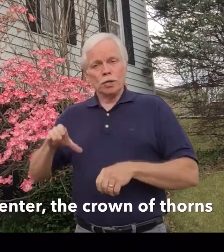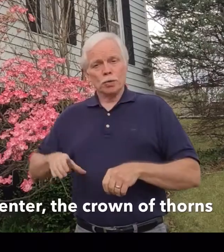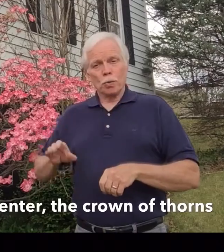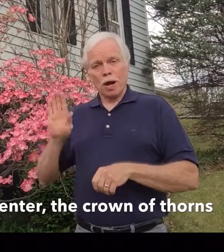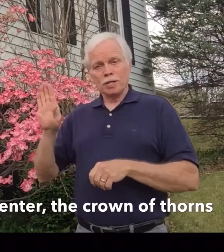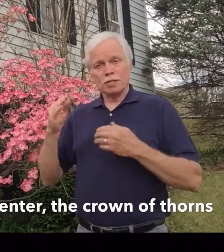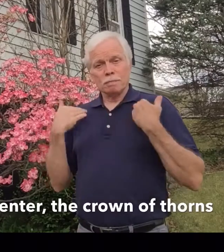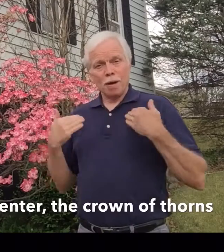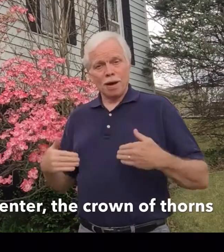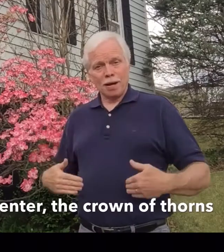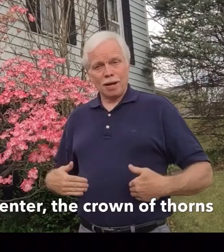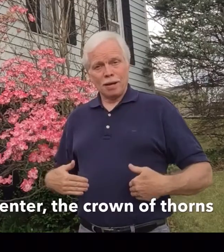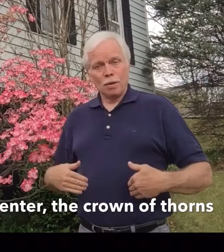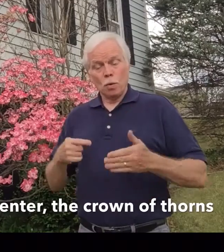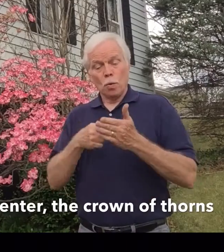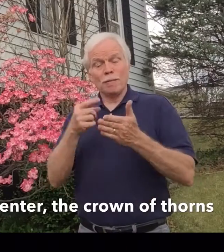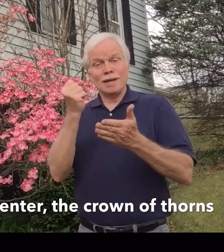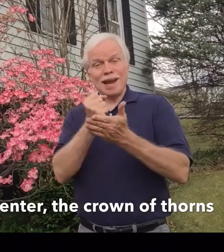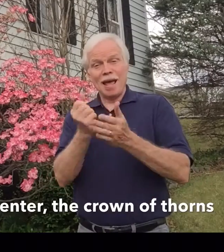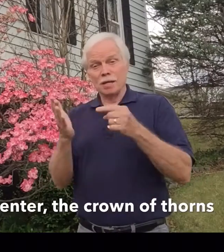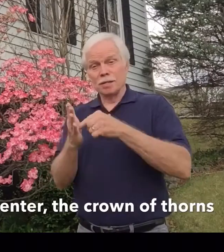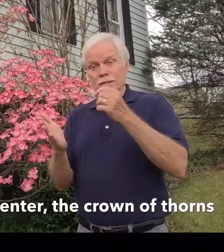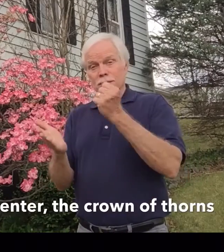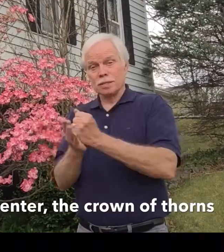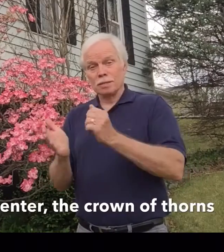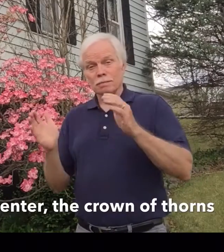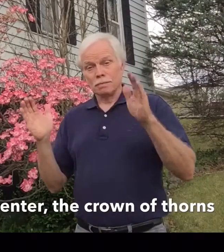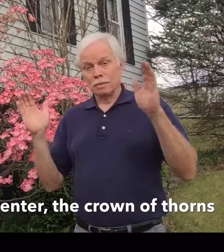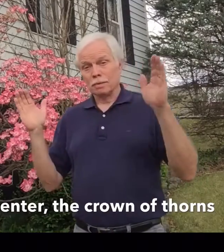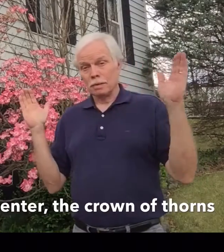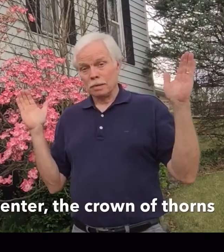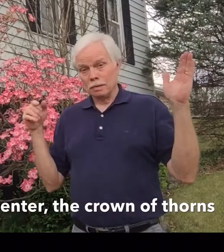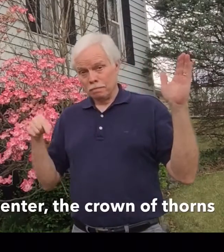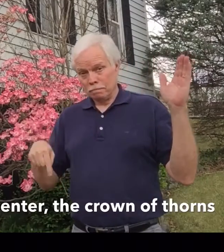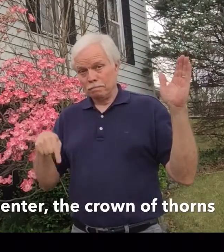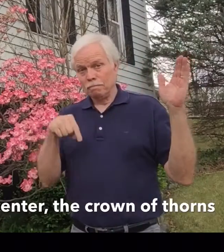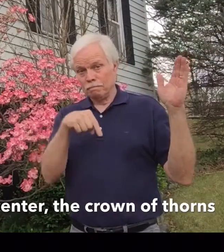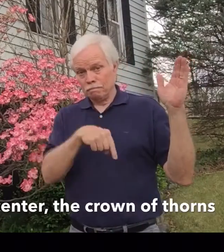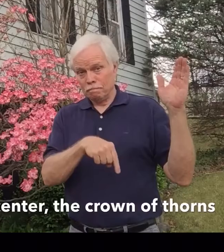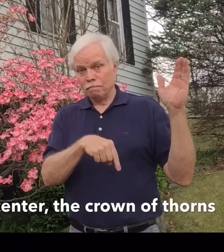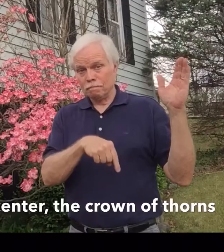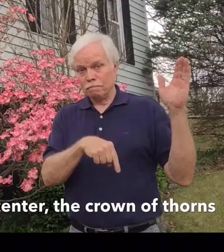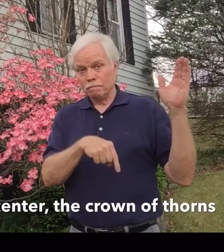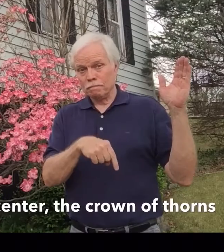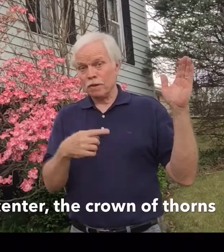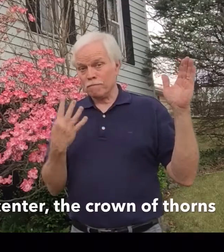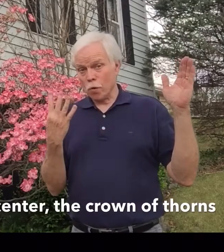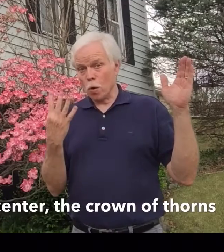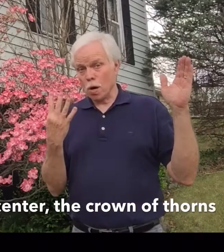Christ's body, where the nails bore